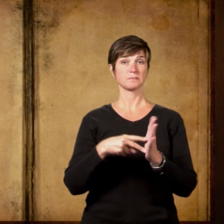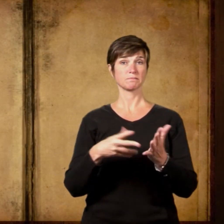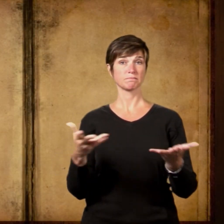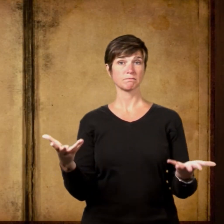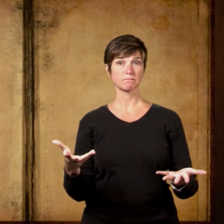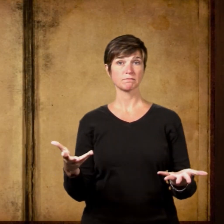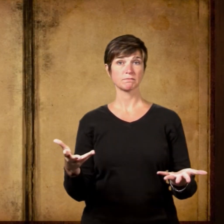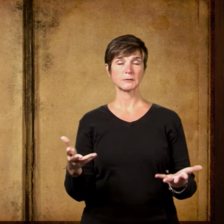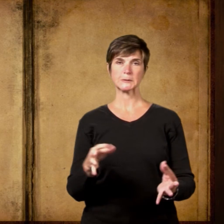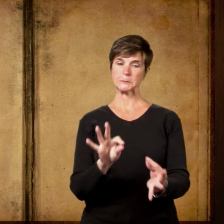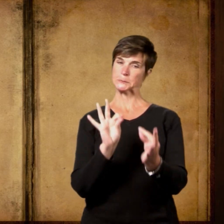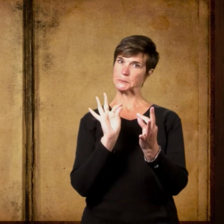Correctly